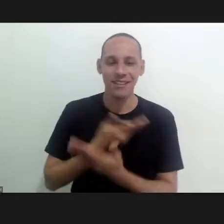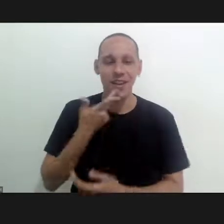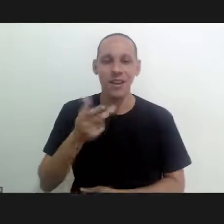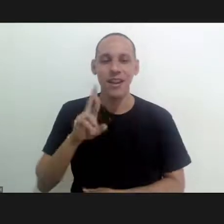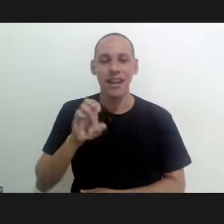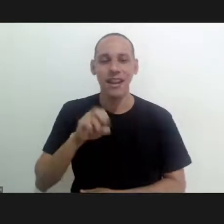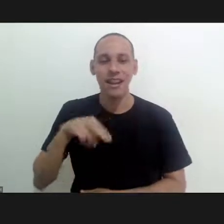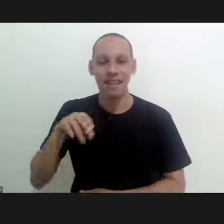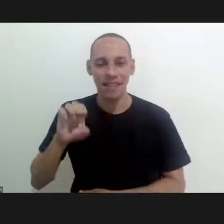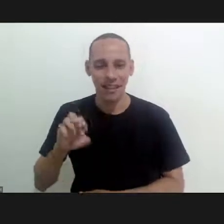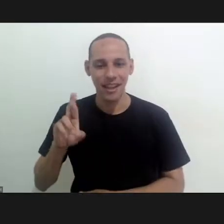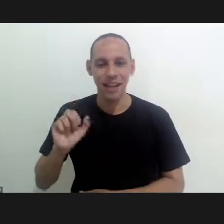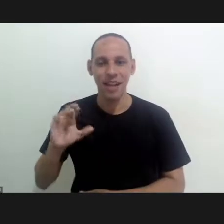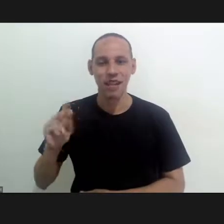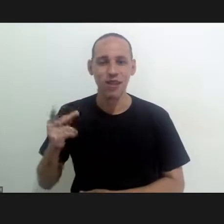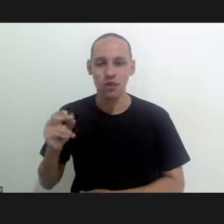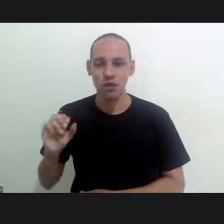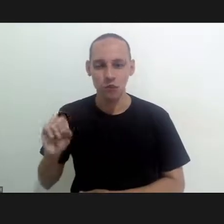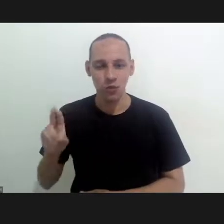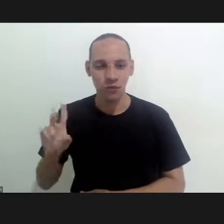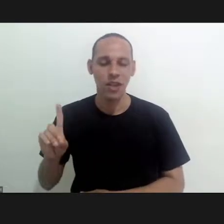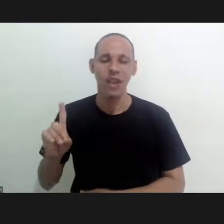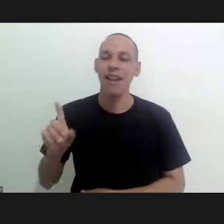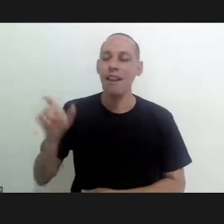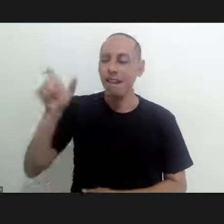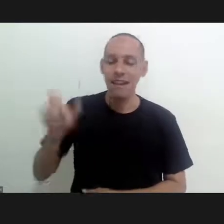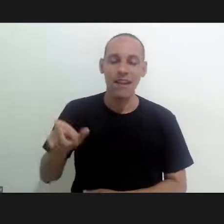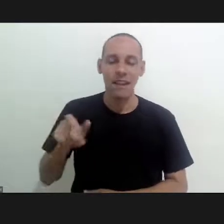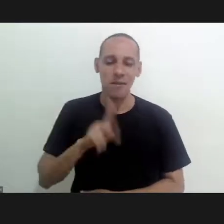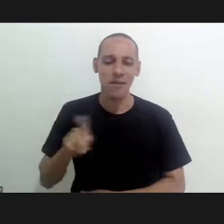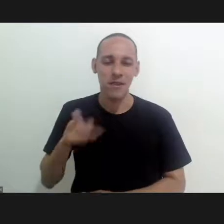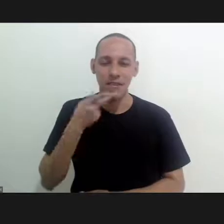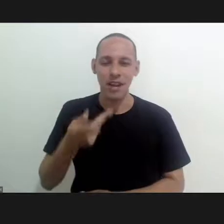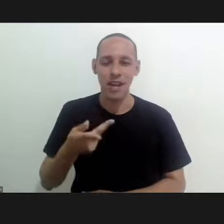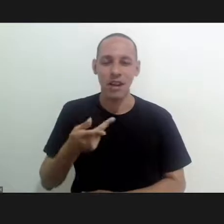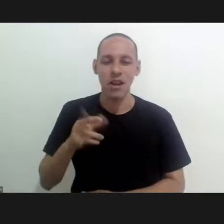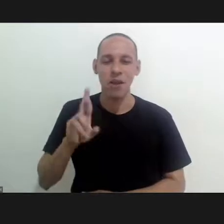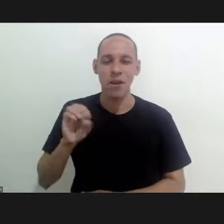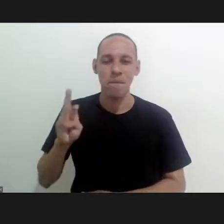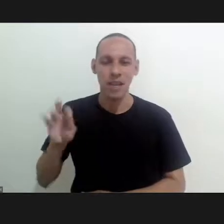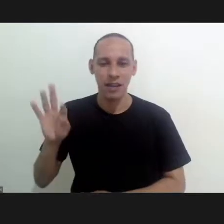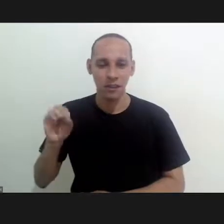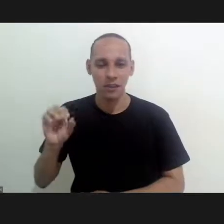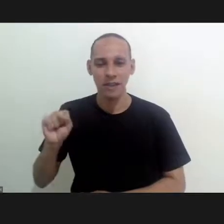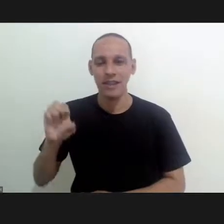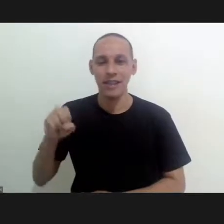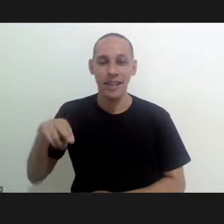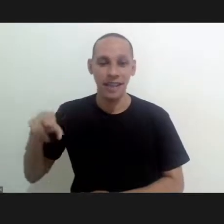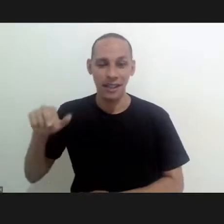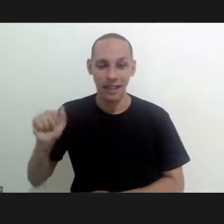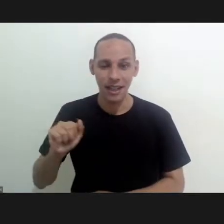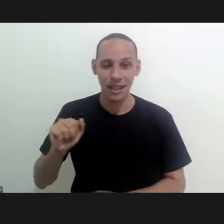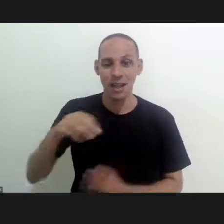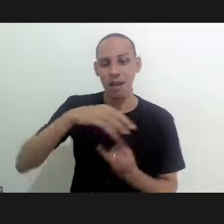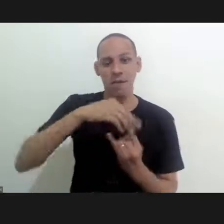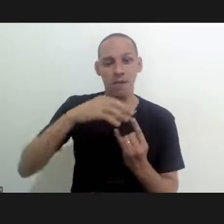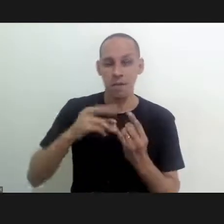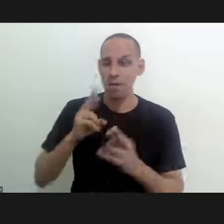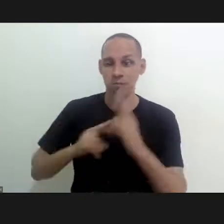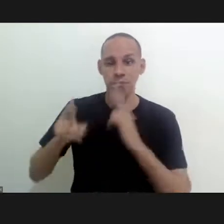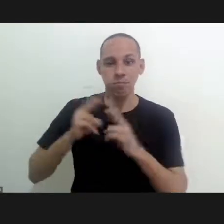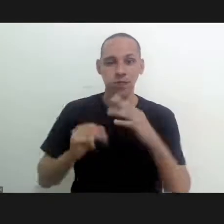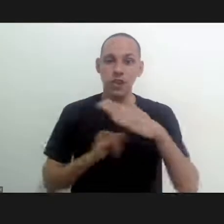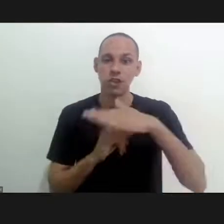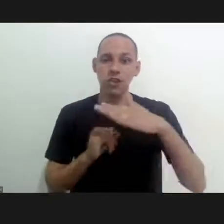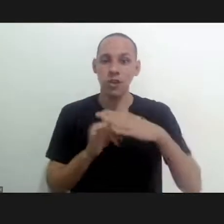colleague of Henny Hachu has mentioned Dr. Roberto Sena the relationship between the Oswaldo Cruz Institute